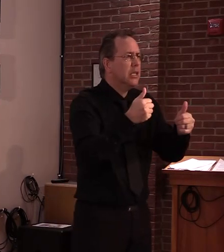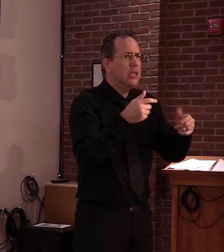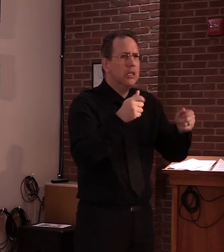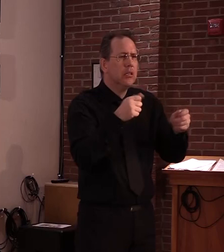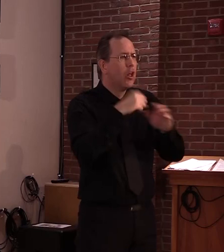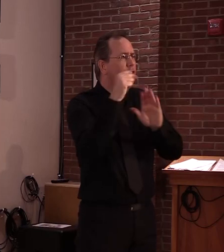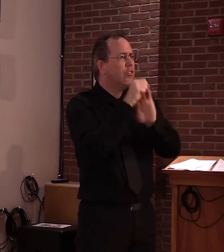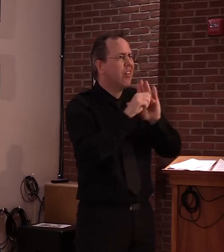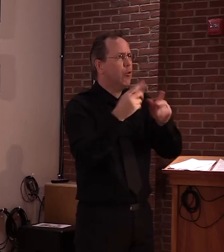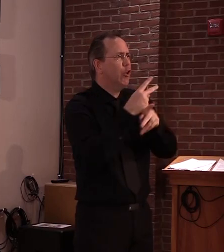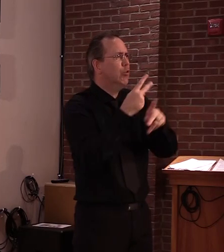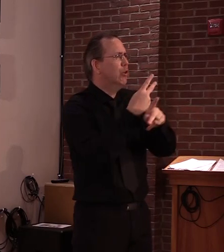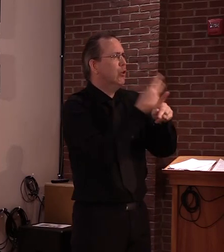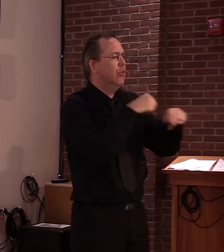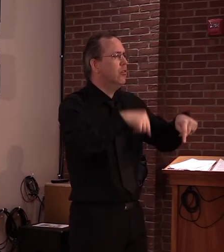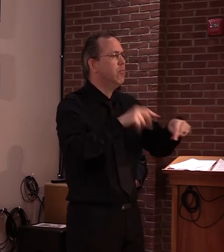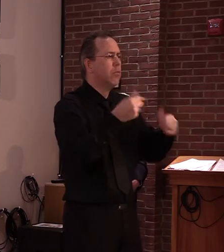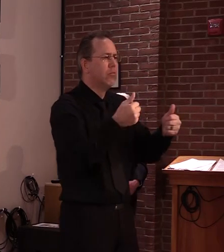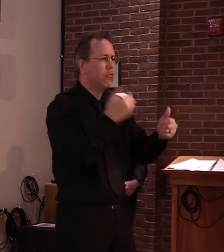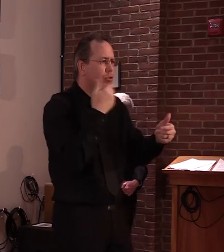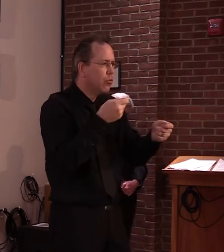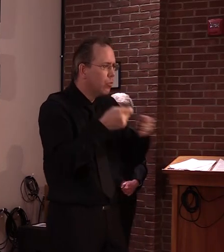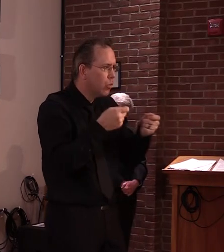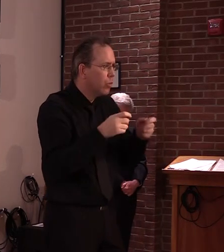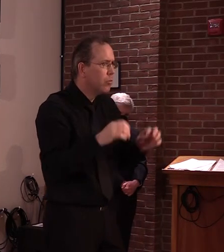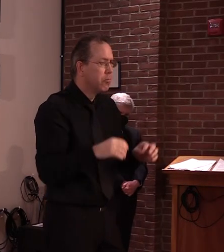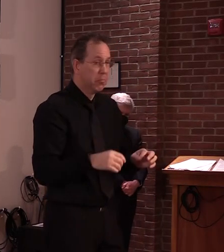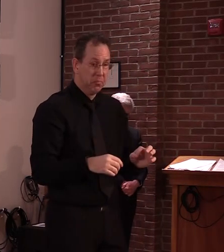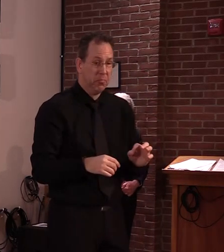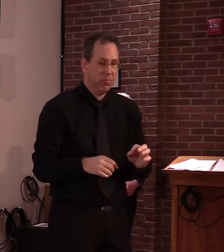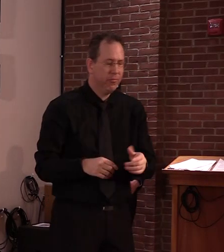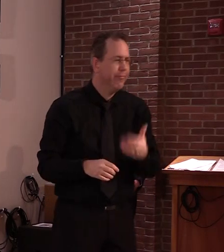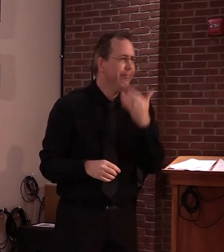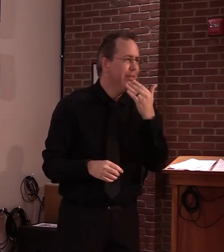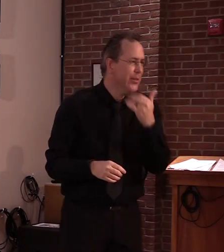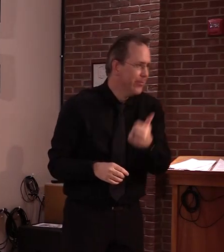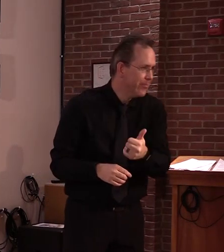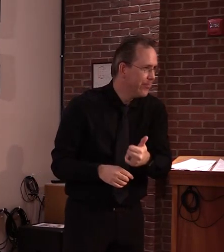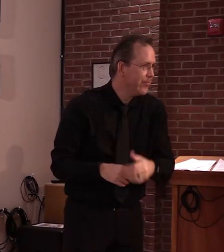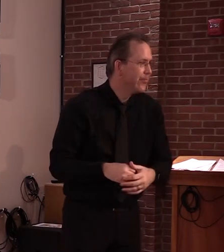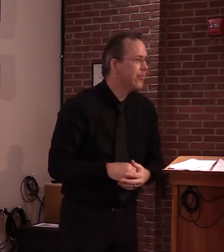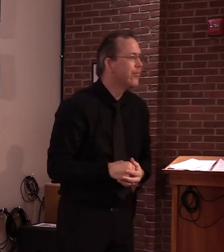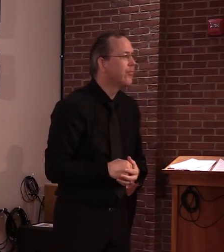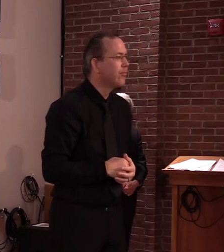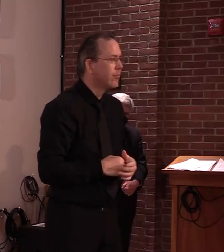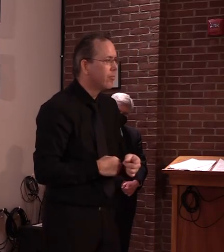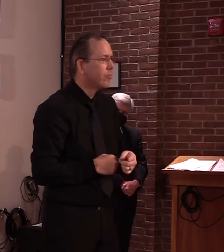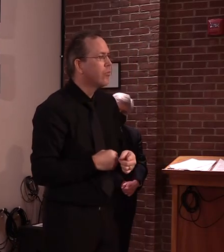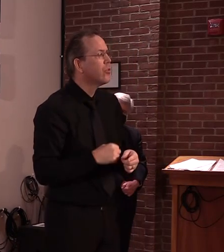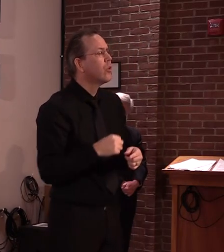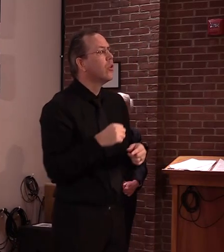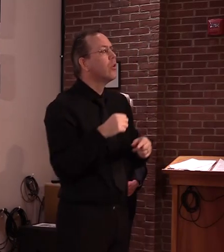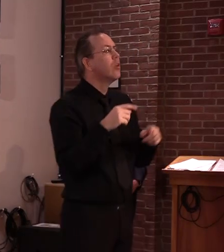Just the last thing. So are these workers who are under contract coming in from out of state being tested?